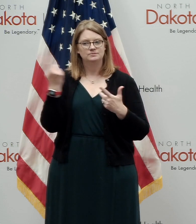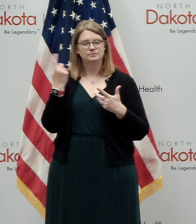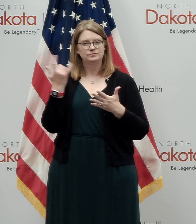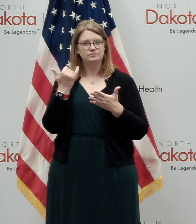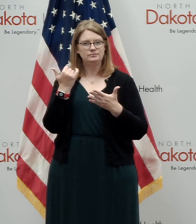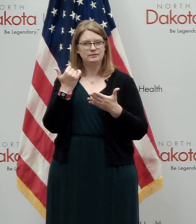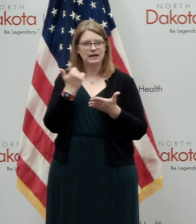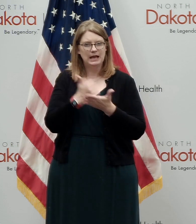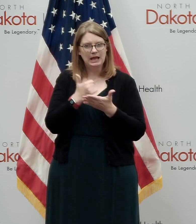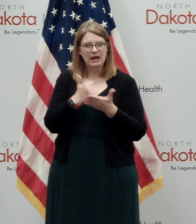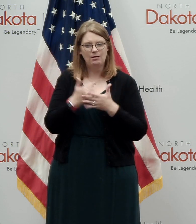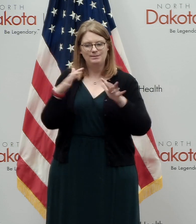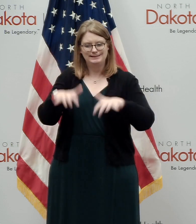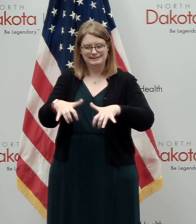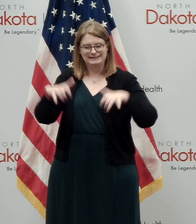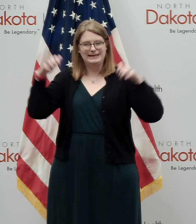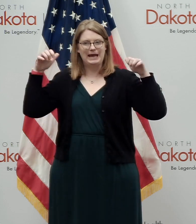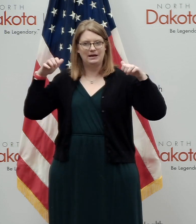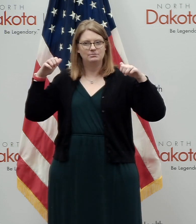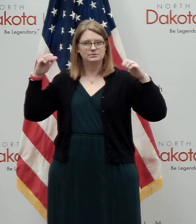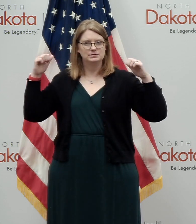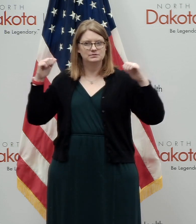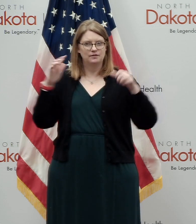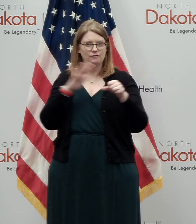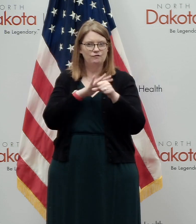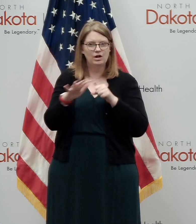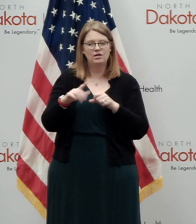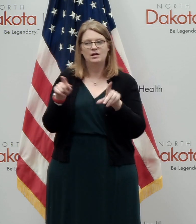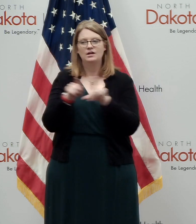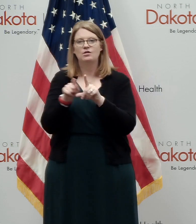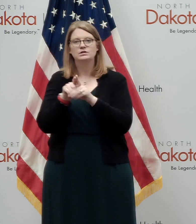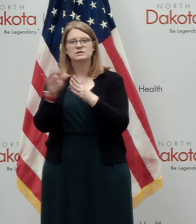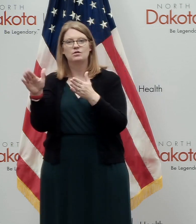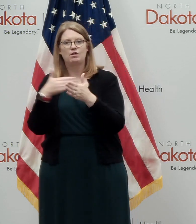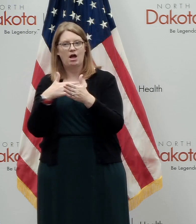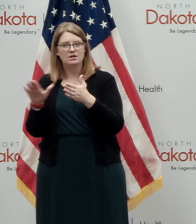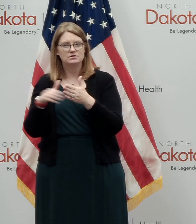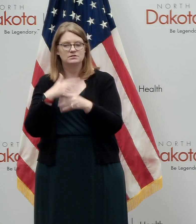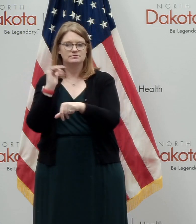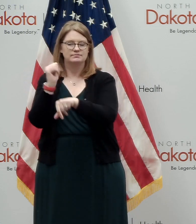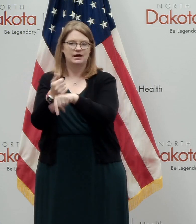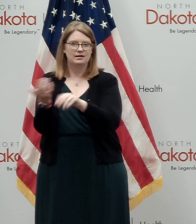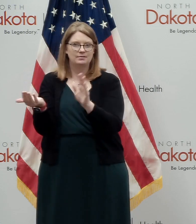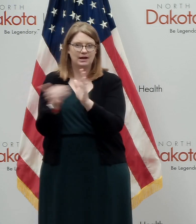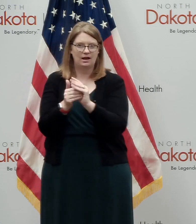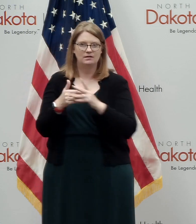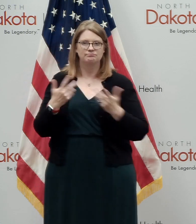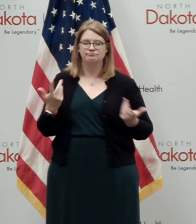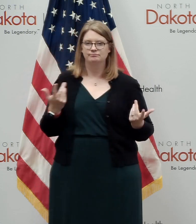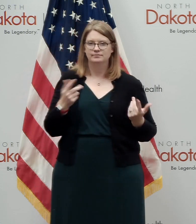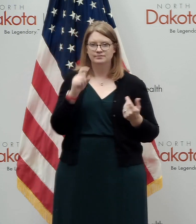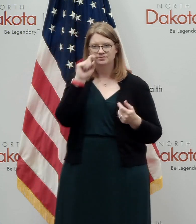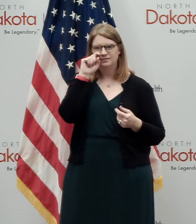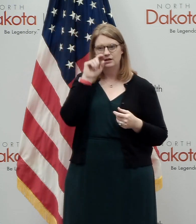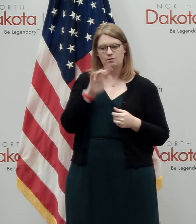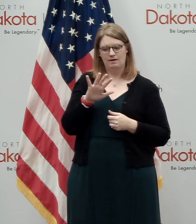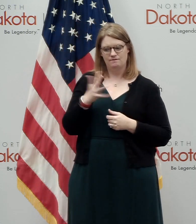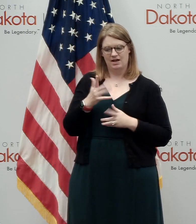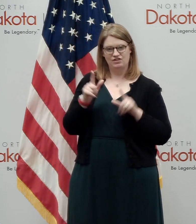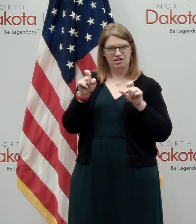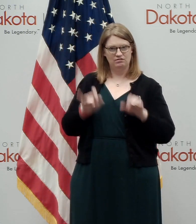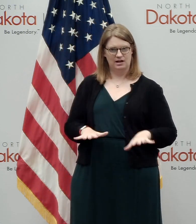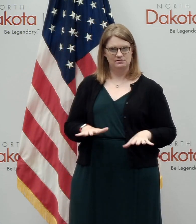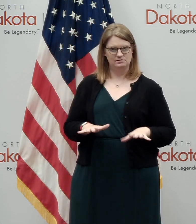stadiums filled again and could help get concerts going again, could help a number of things going again because of a, a $5 test,